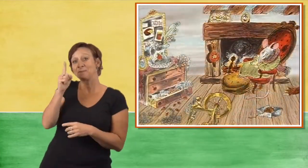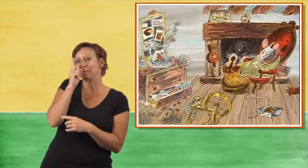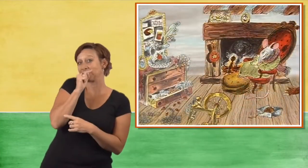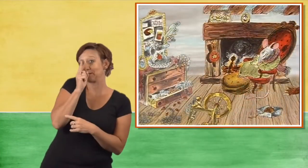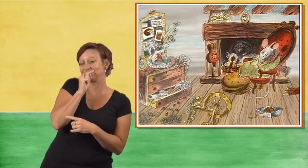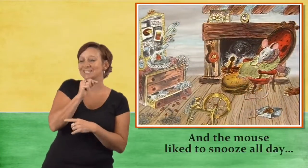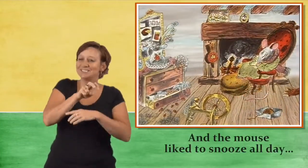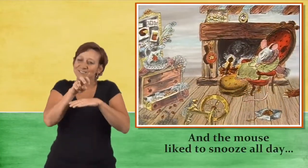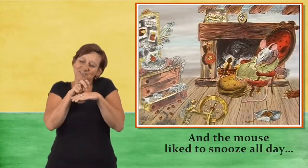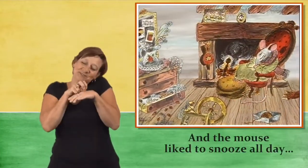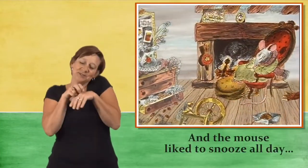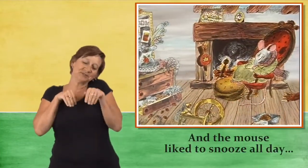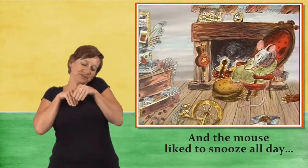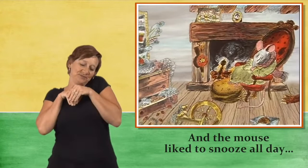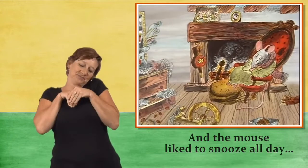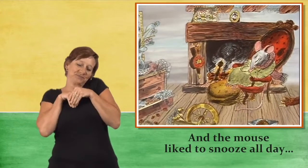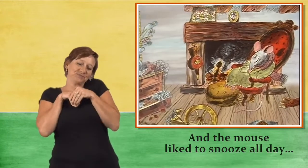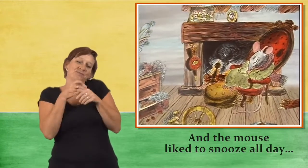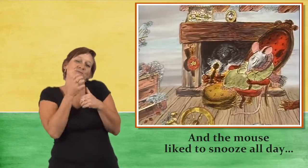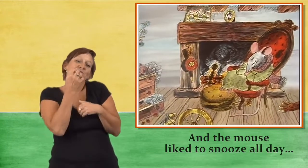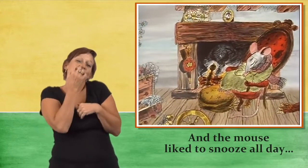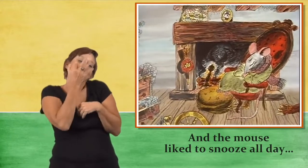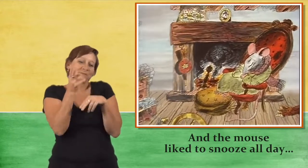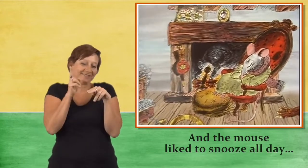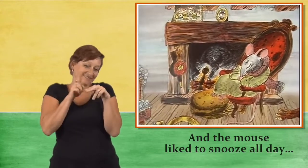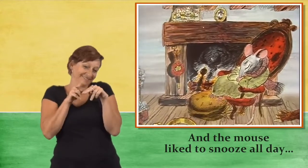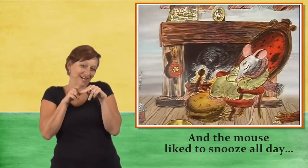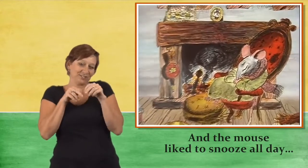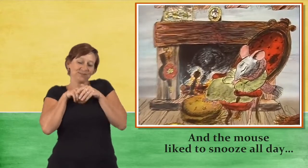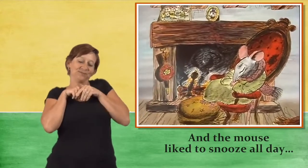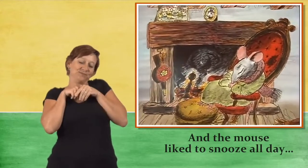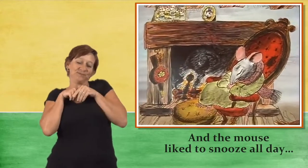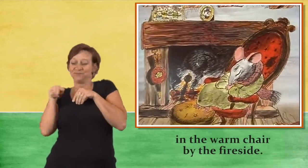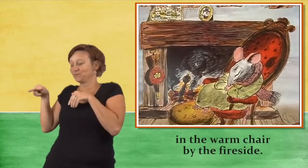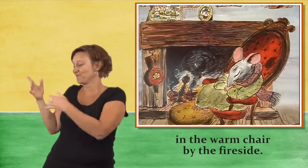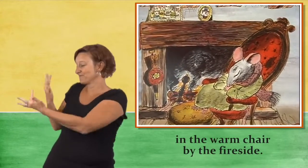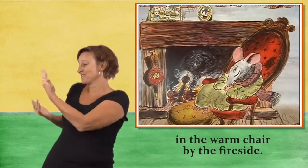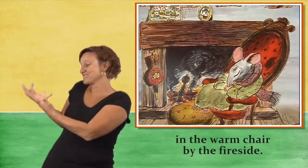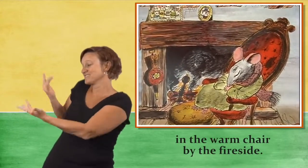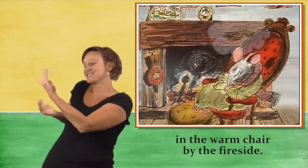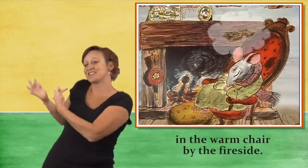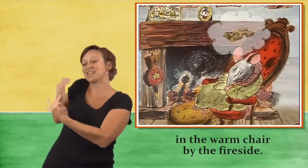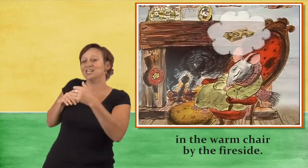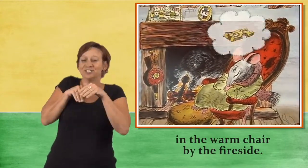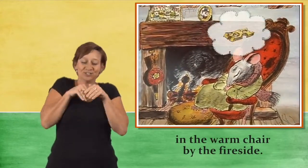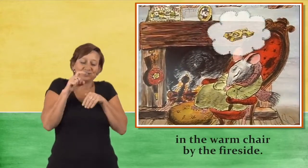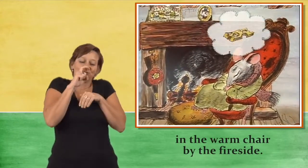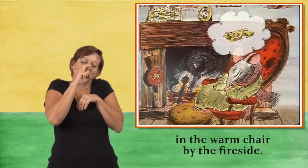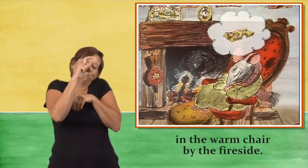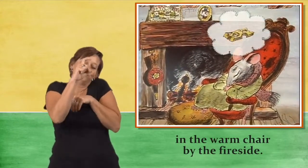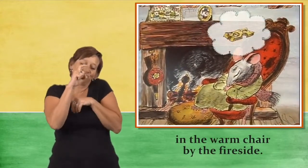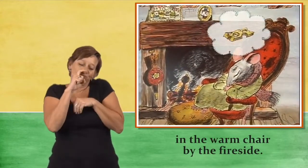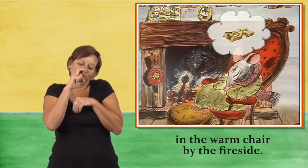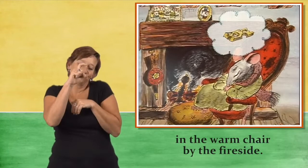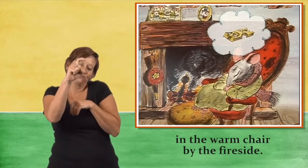and the mouse like to snooze all day in the warm chair by the fireside